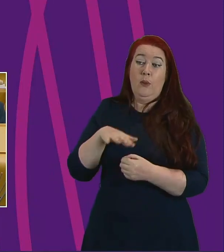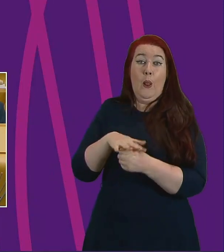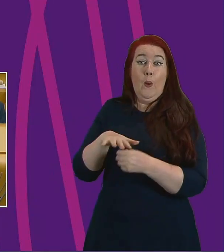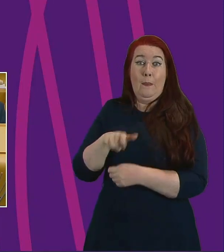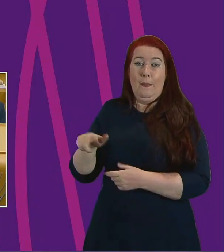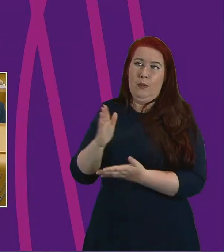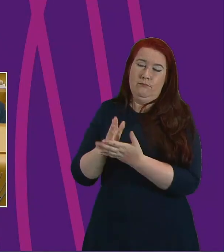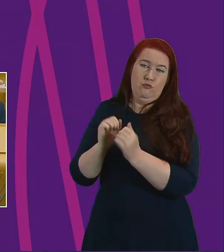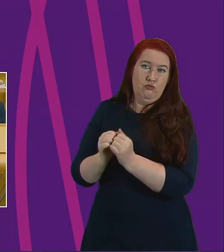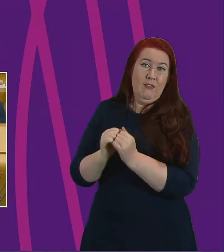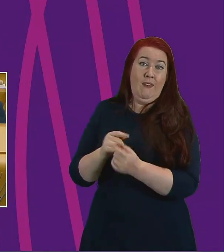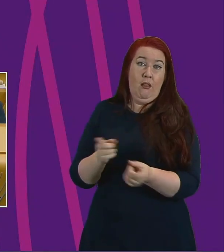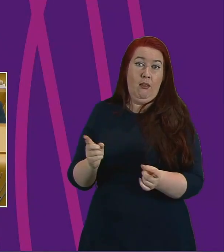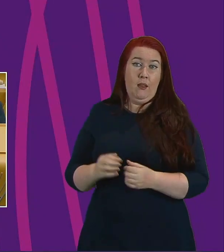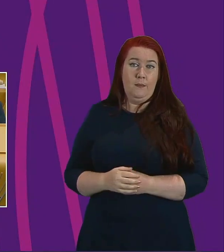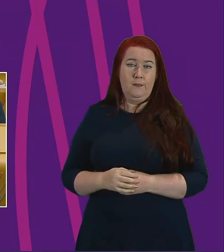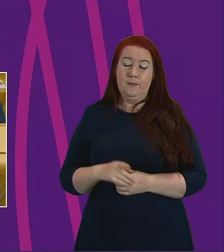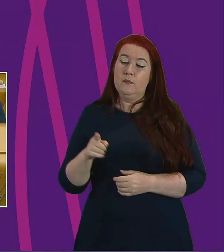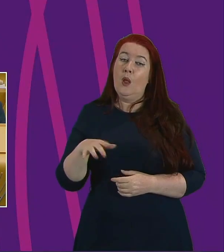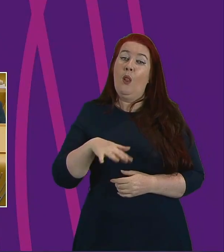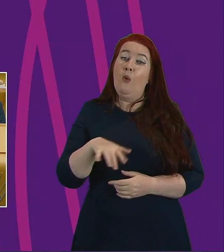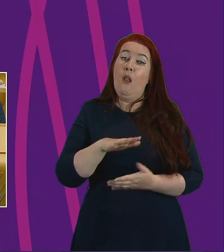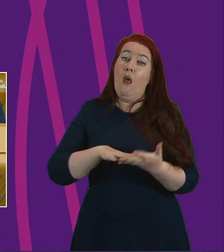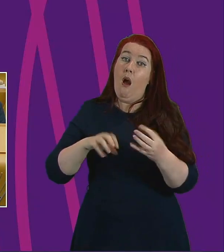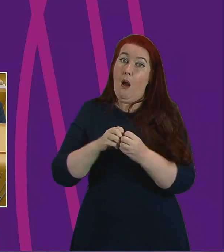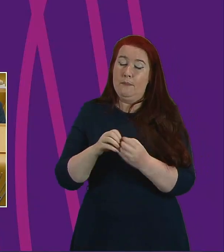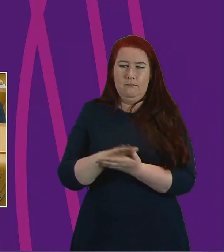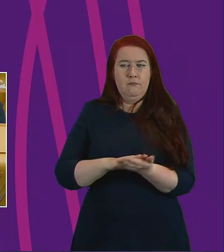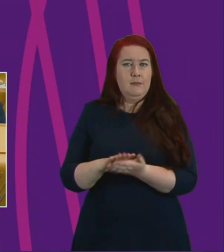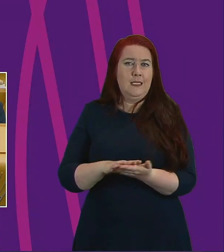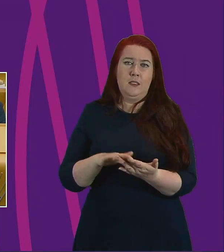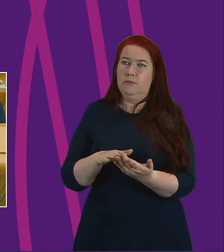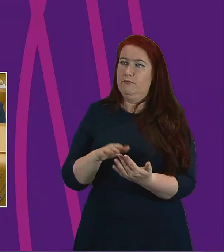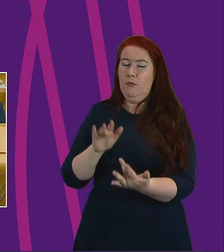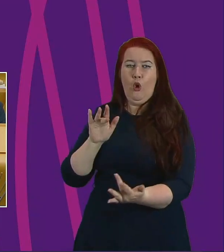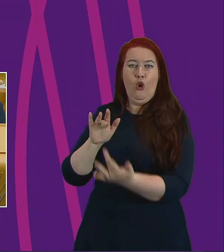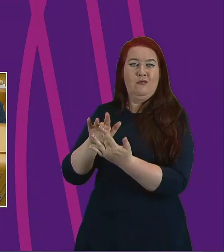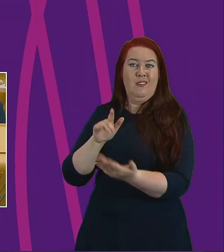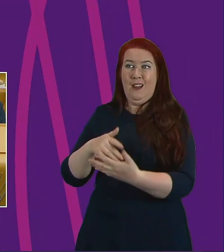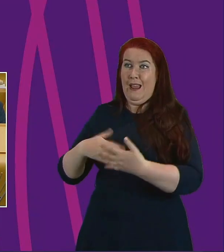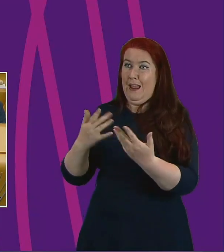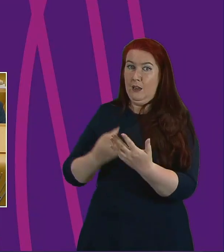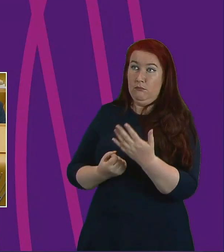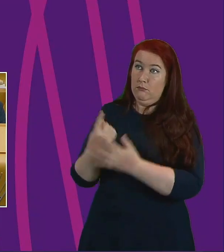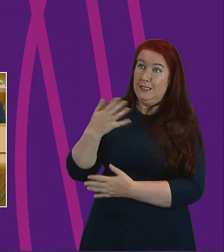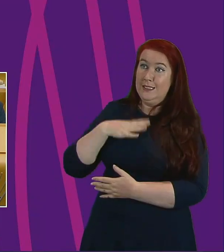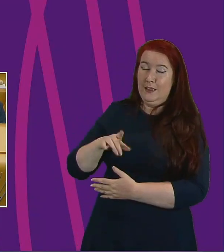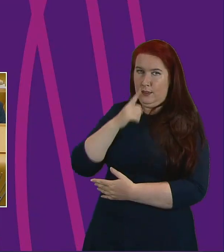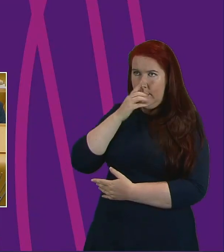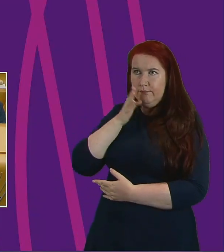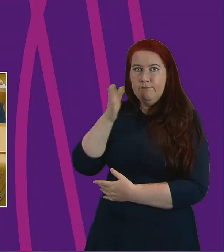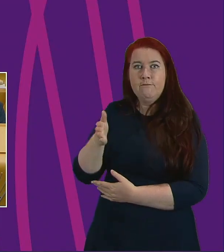grateful. The COVID-19 community hubs provide a local point of contact for any community need arising and they've responded with advice,